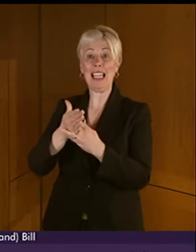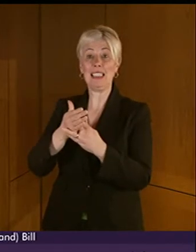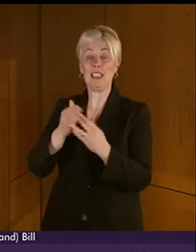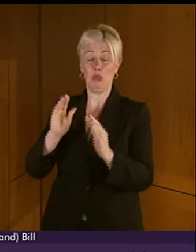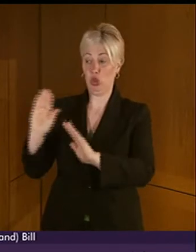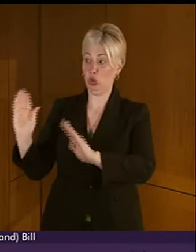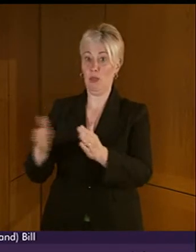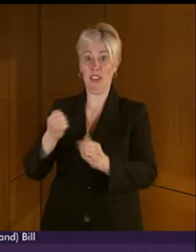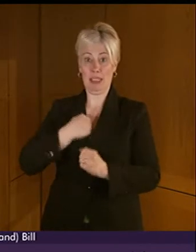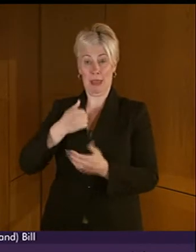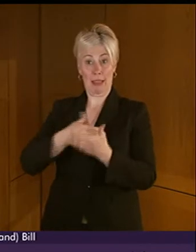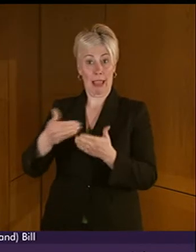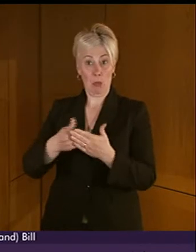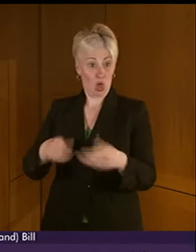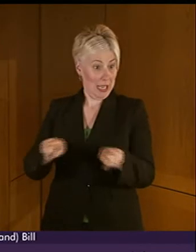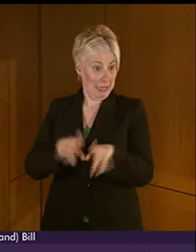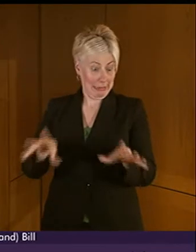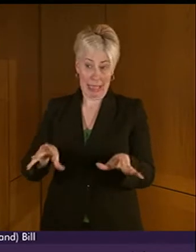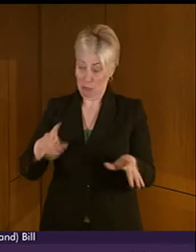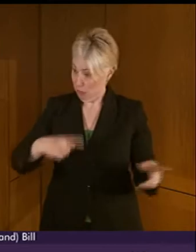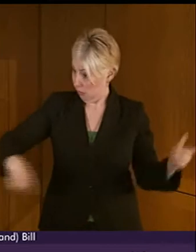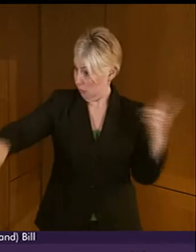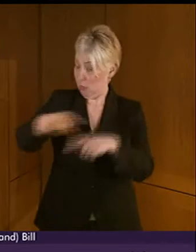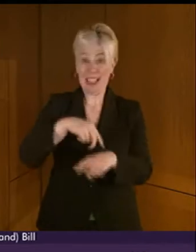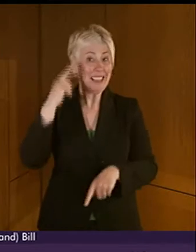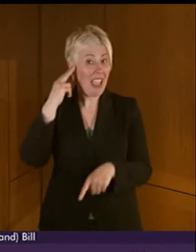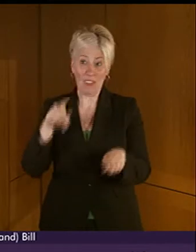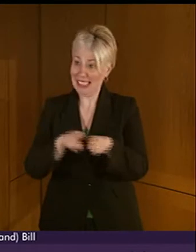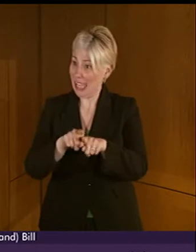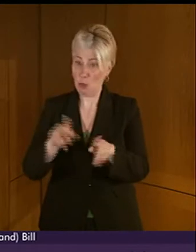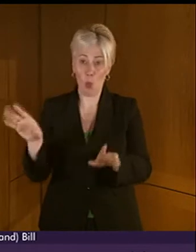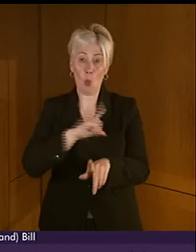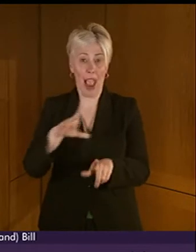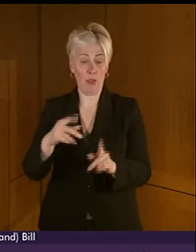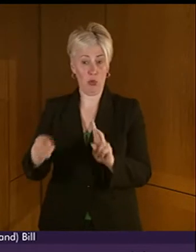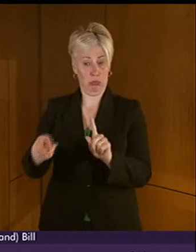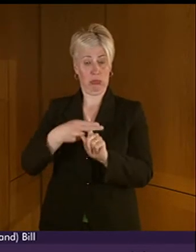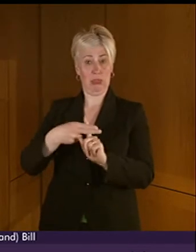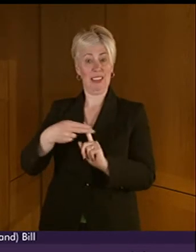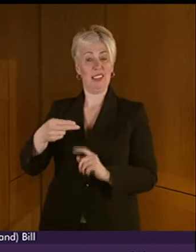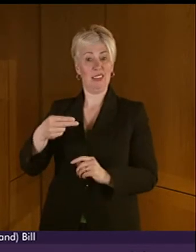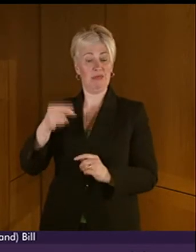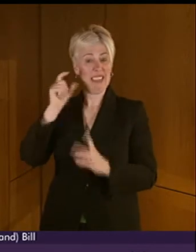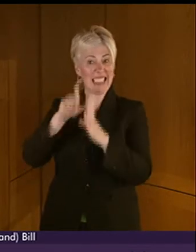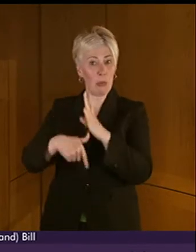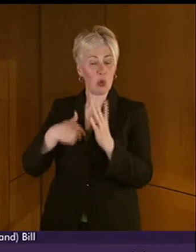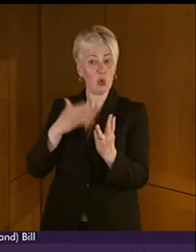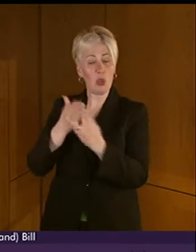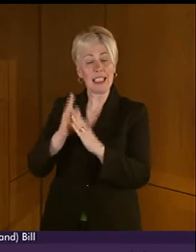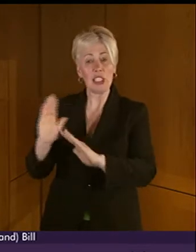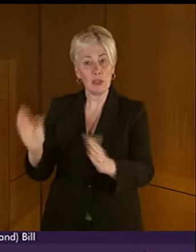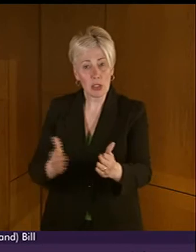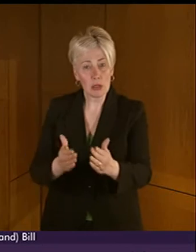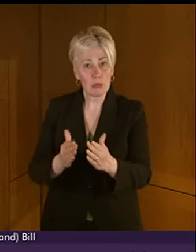as we would any other person wishing to put their language rights into law. Given that there are an estimated between 6,000 and 10,000